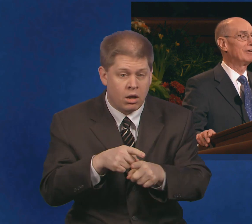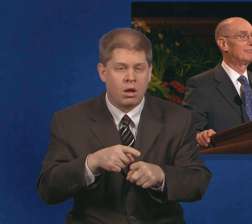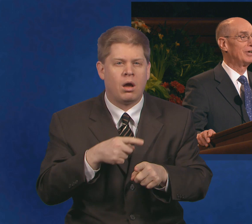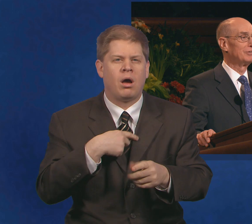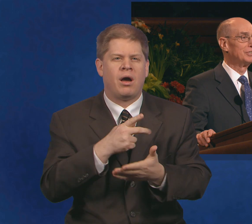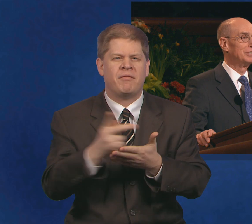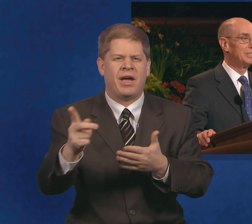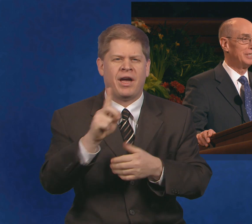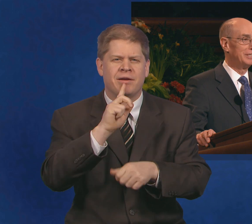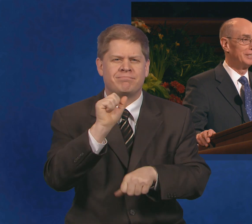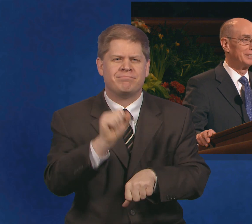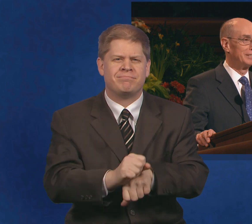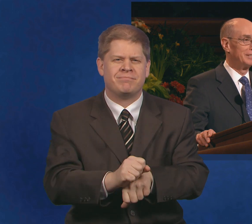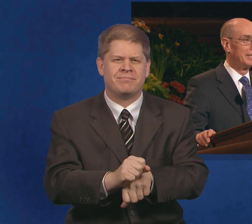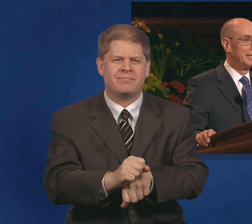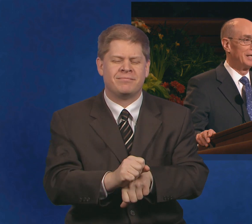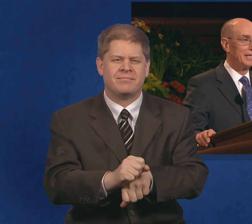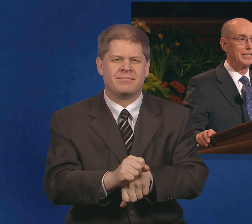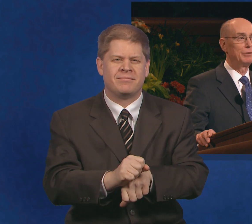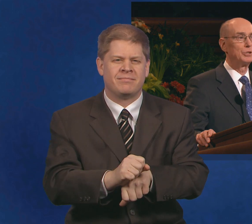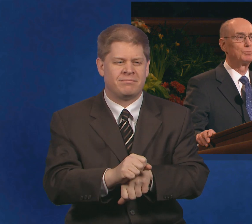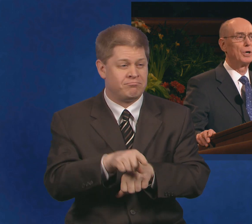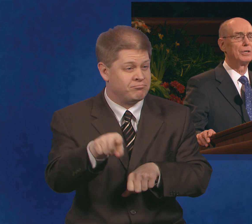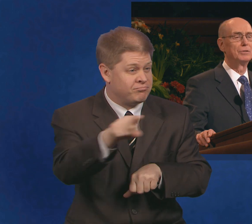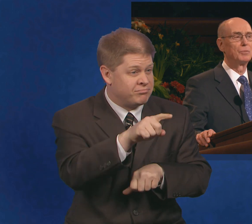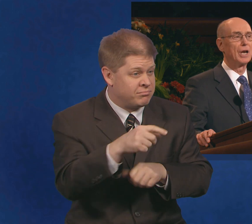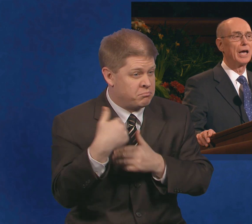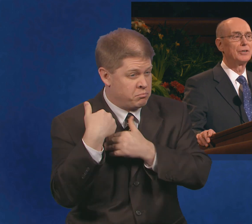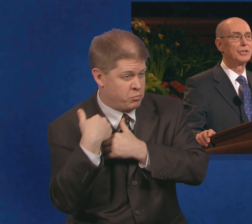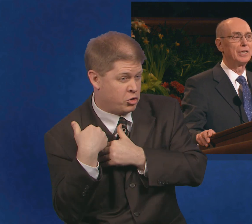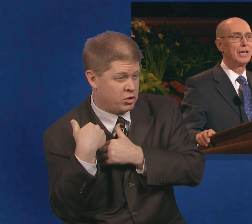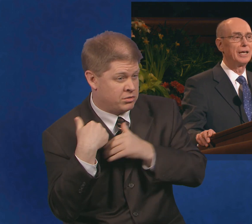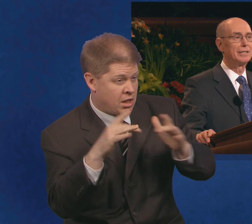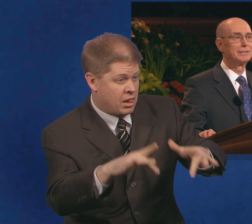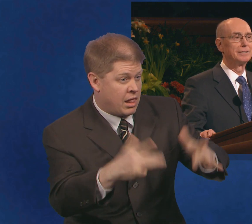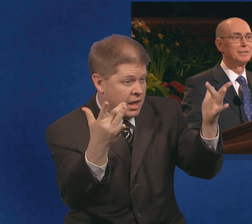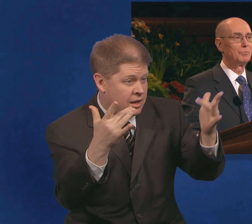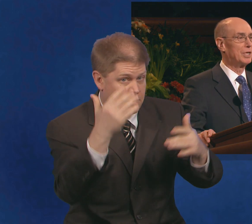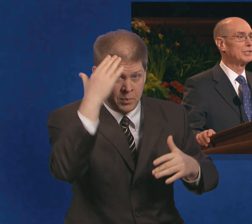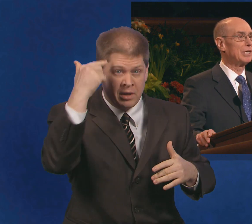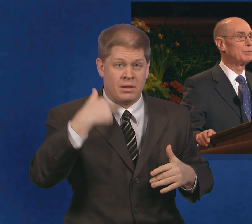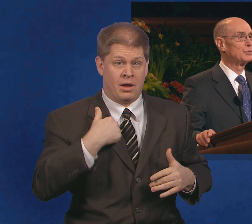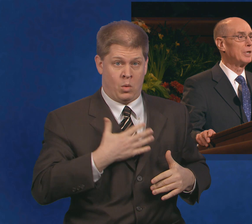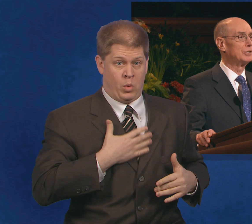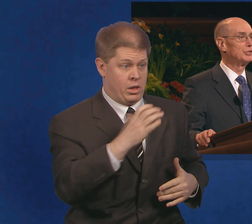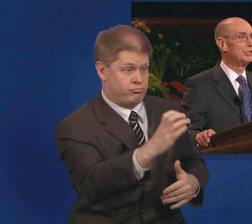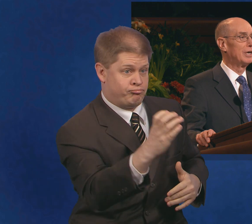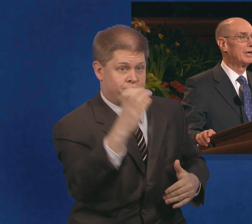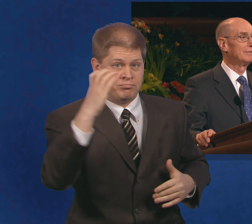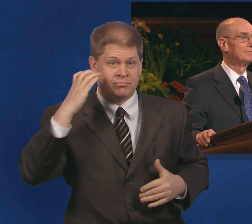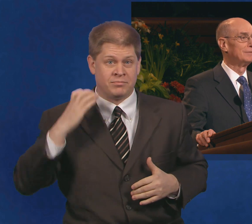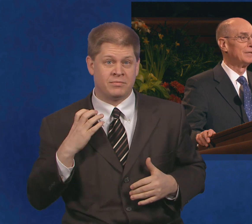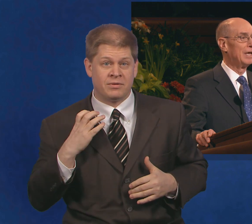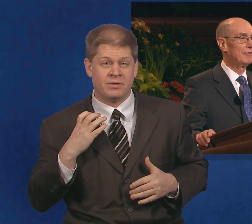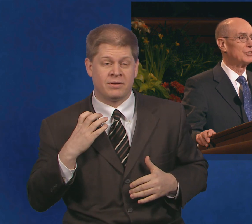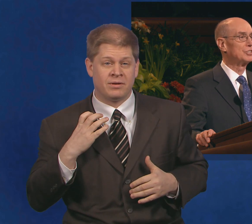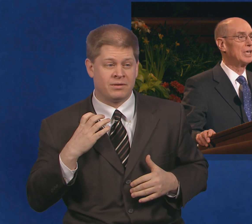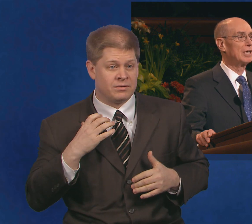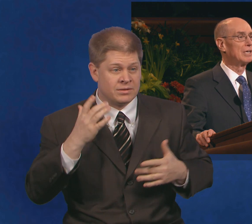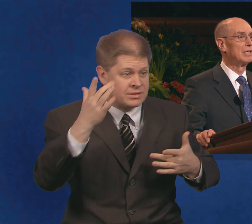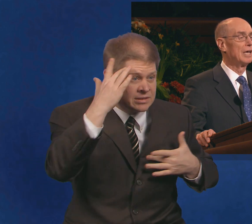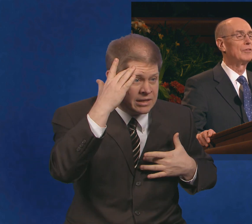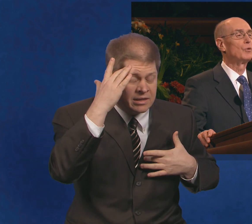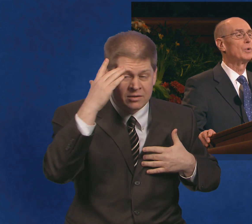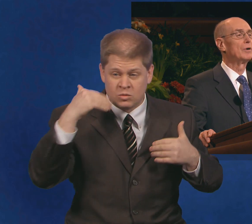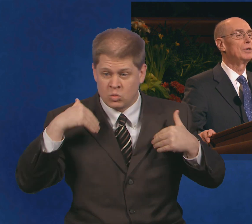I have failed indeed. Has anyone's burden been lighter today? Because I was willing to share? Have the